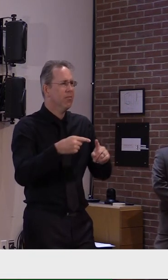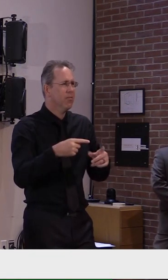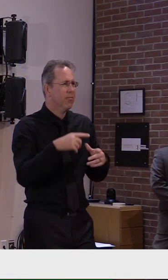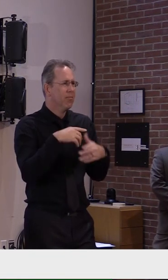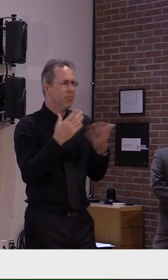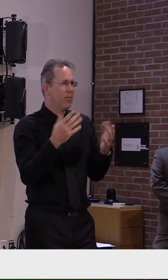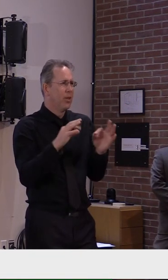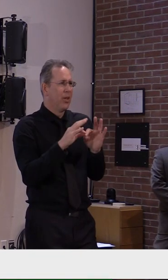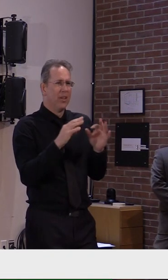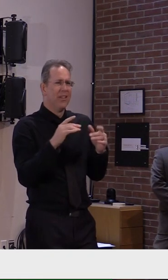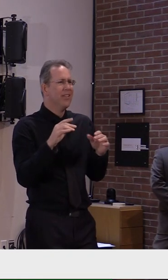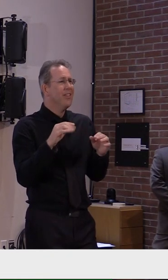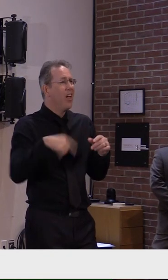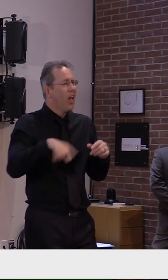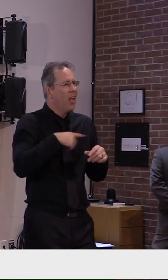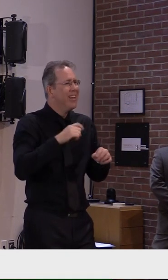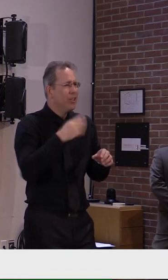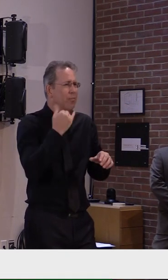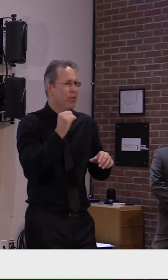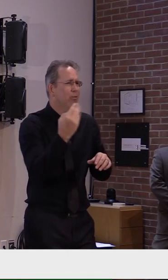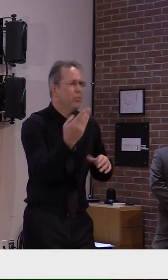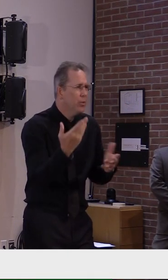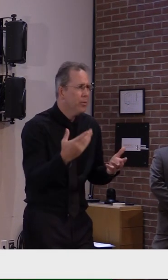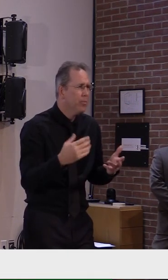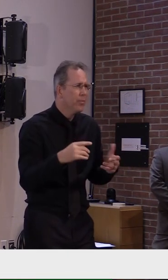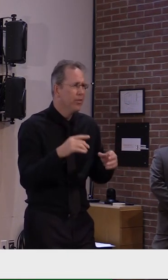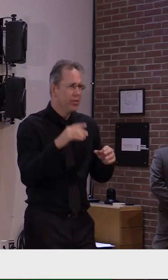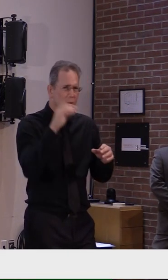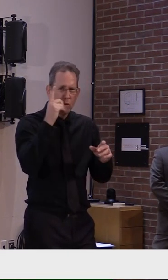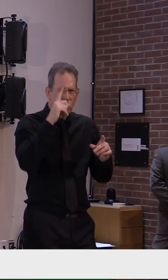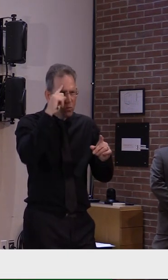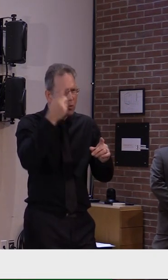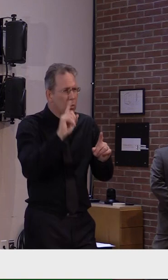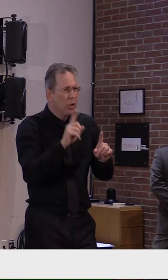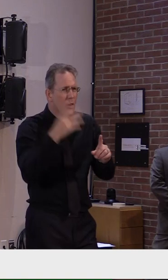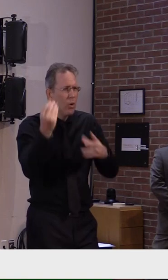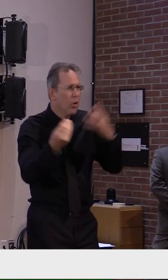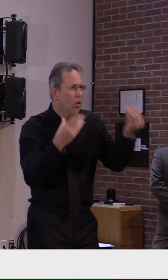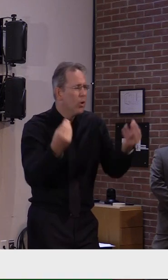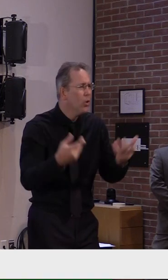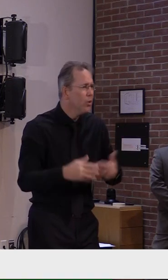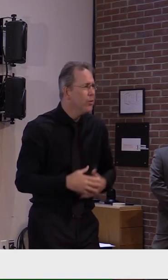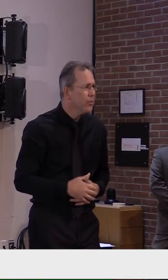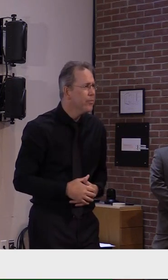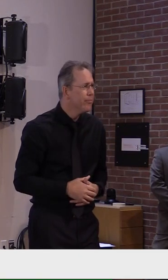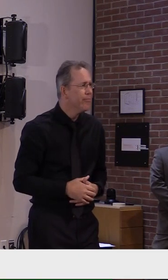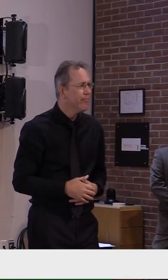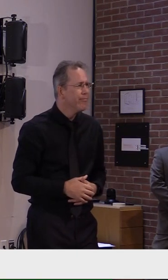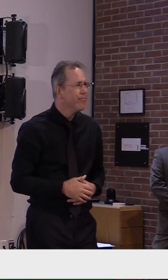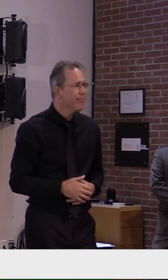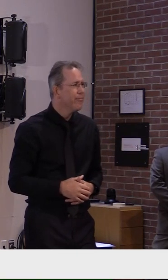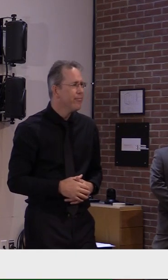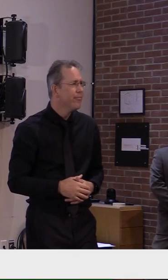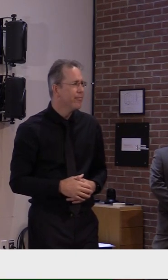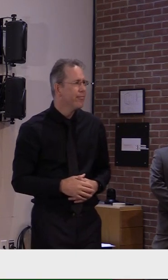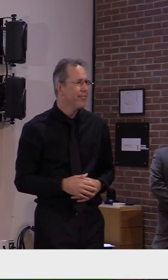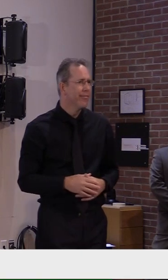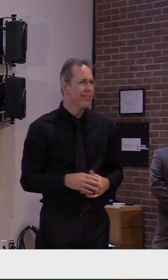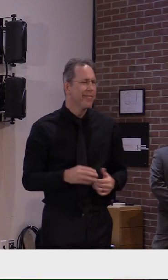What was the other part of that, Wilson? Oh, the fine. Yeah. Yeah. You know,